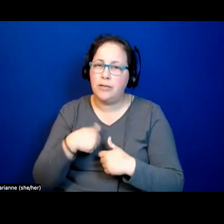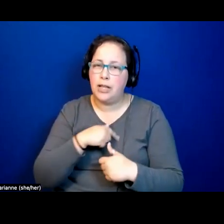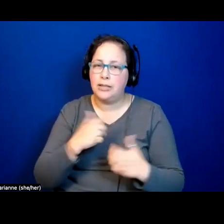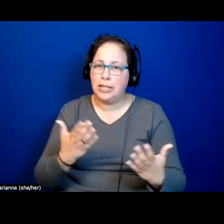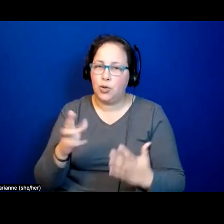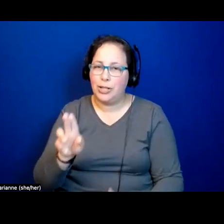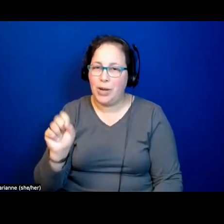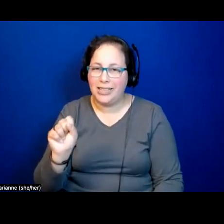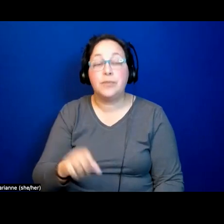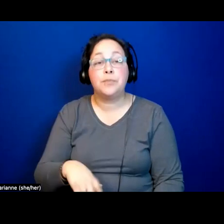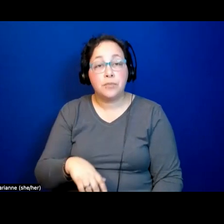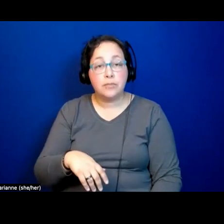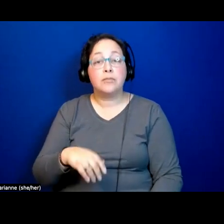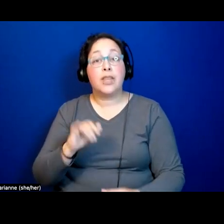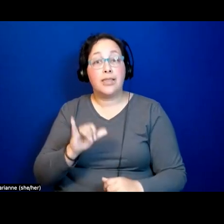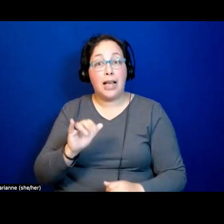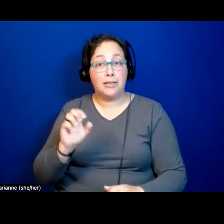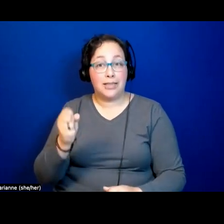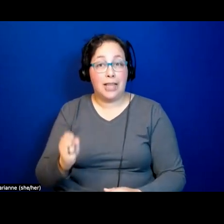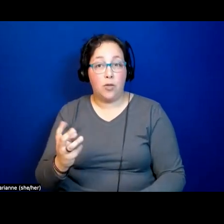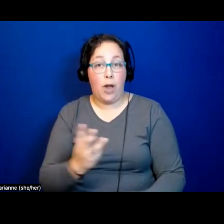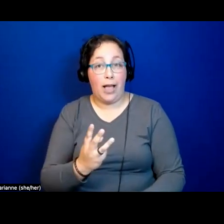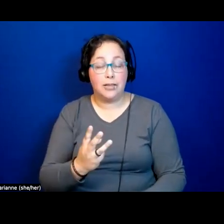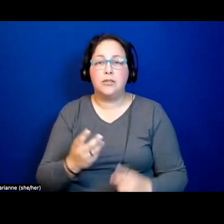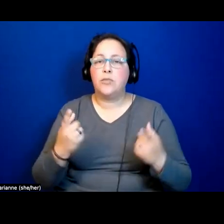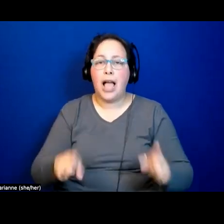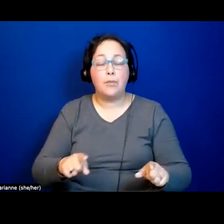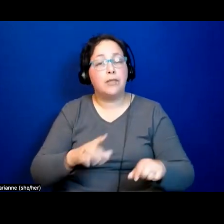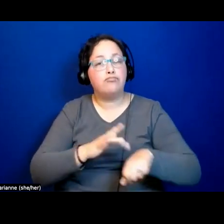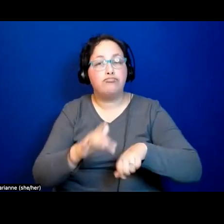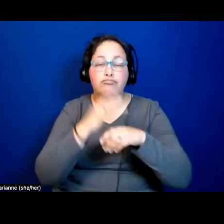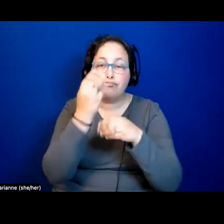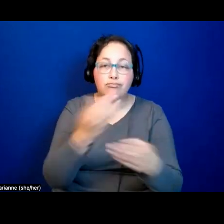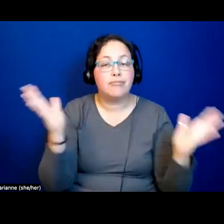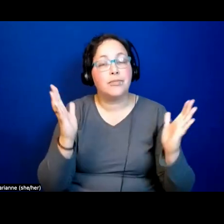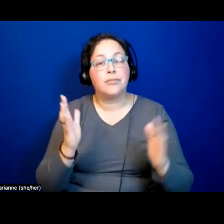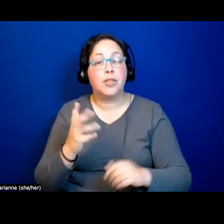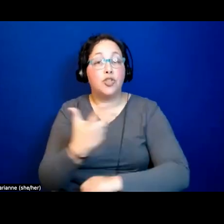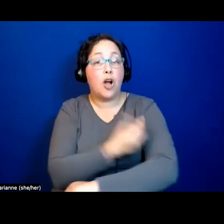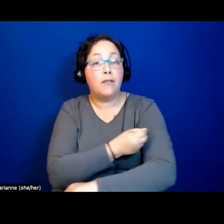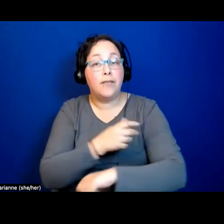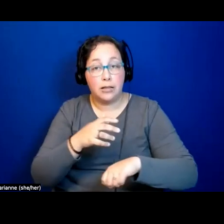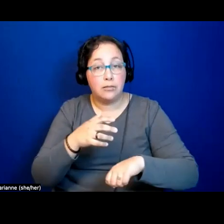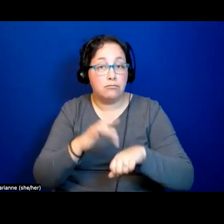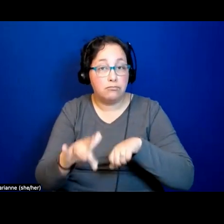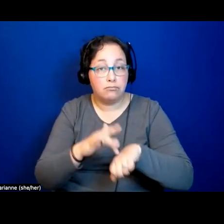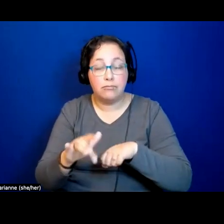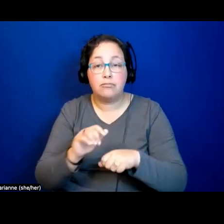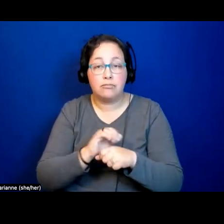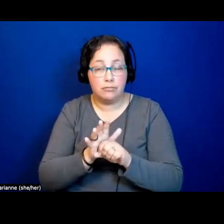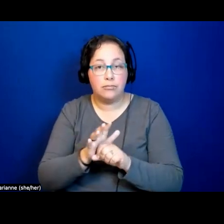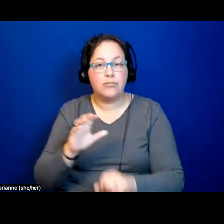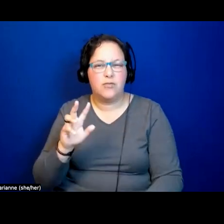made available COVID vaccinations to everyone in the nation, and again, anyone who is nearby.